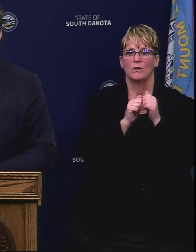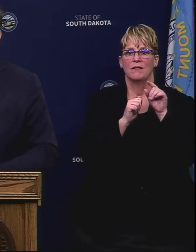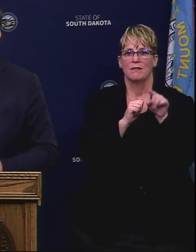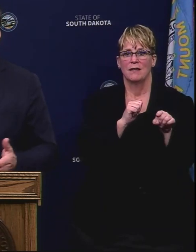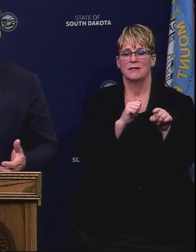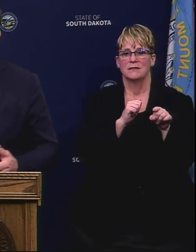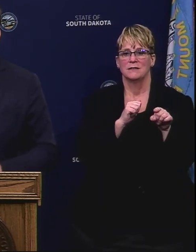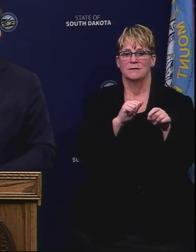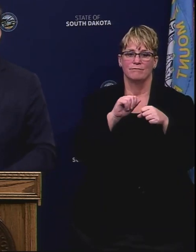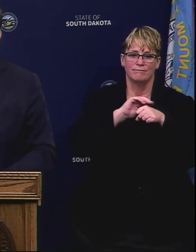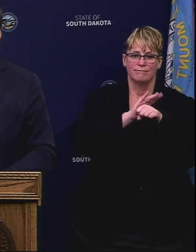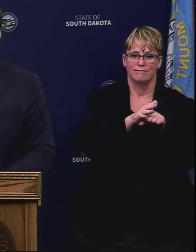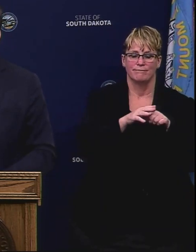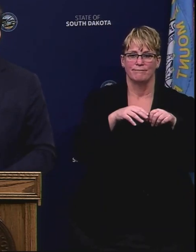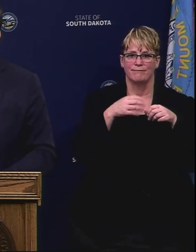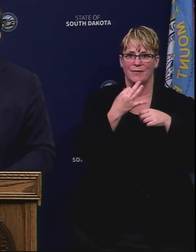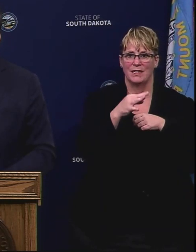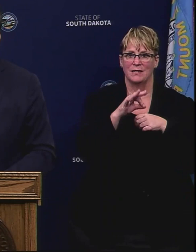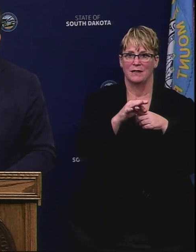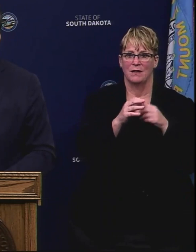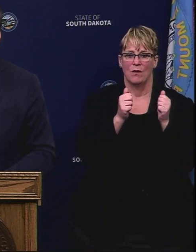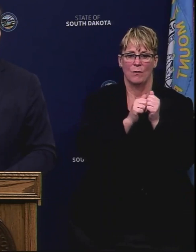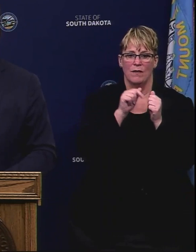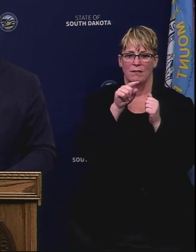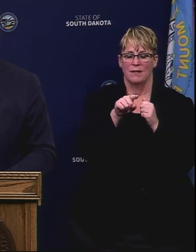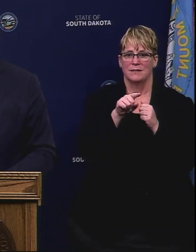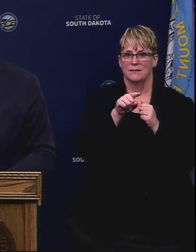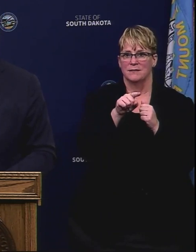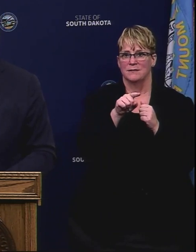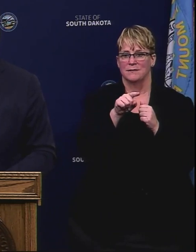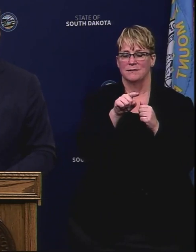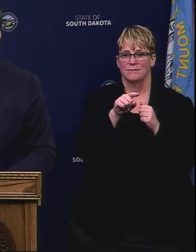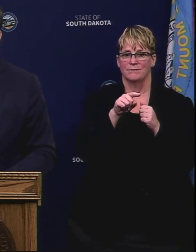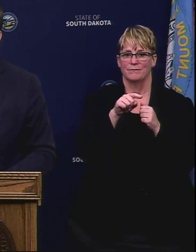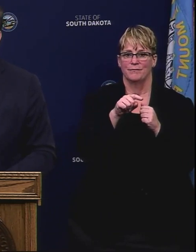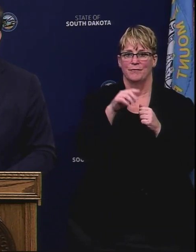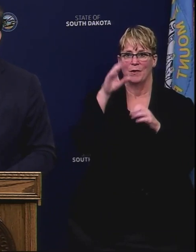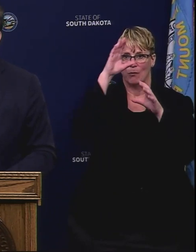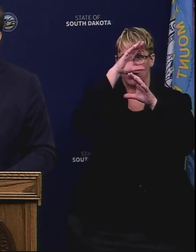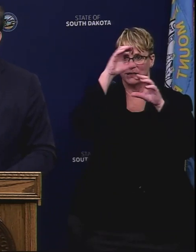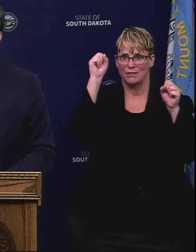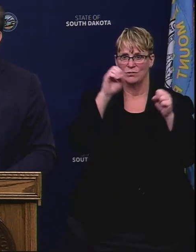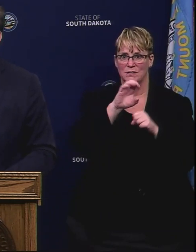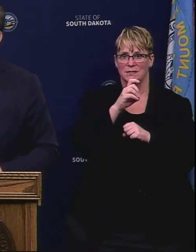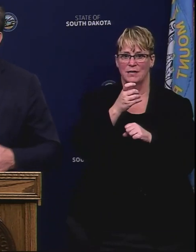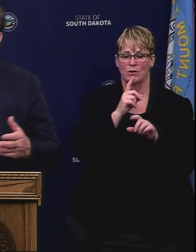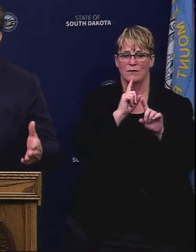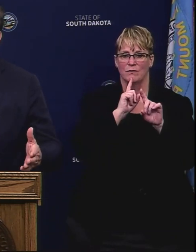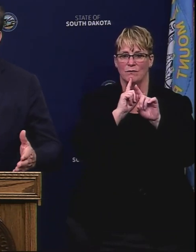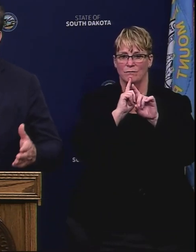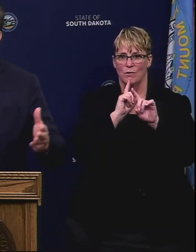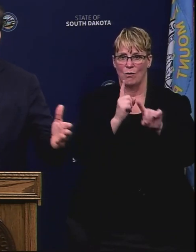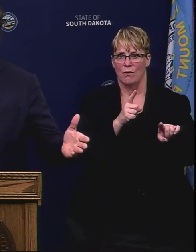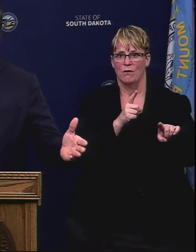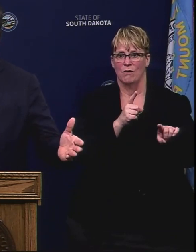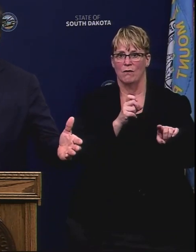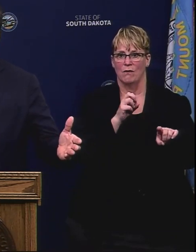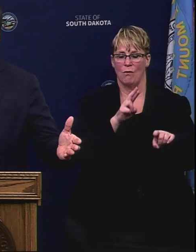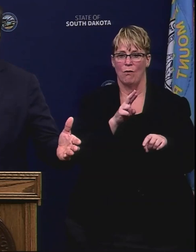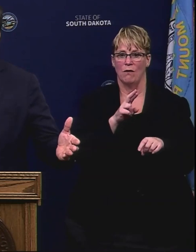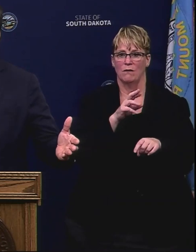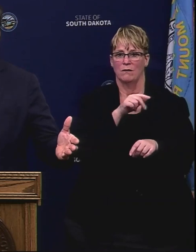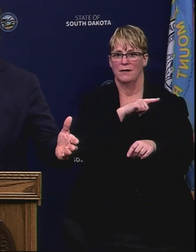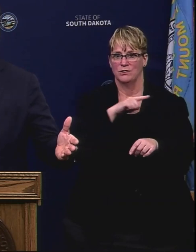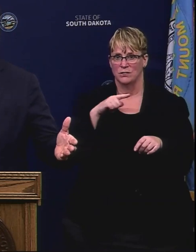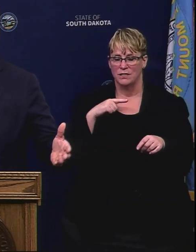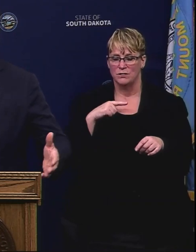pandemic, either through legislation or executive order, presidential executive order, to get past that and allow for us